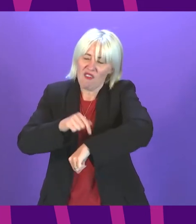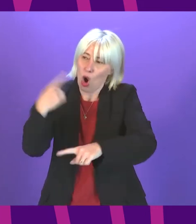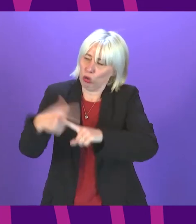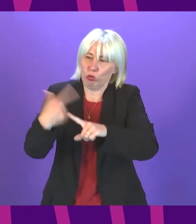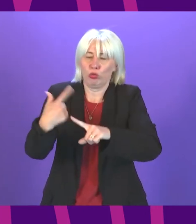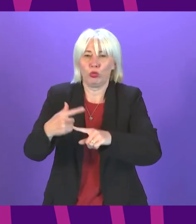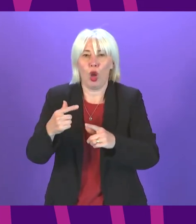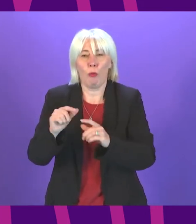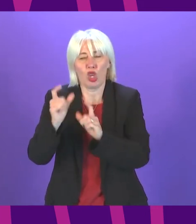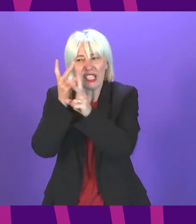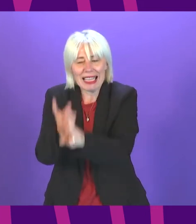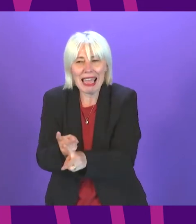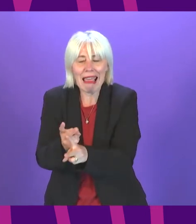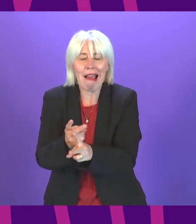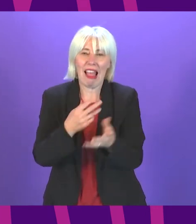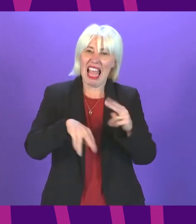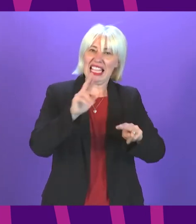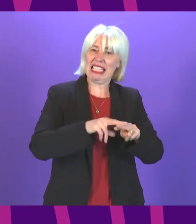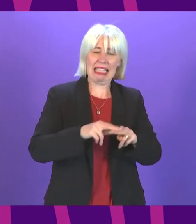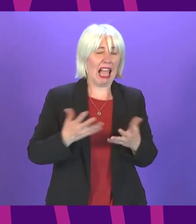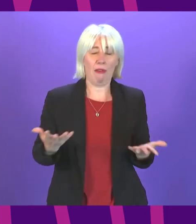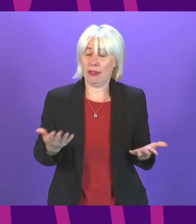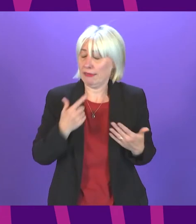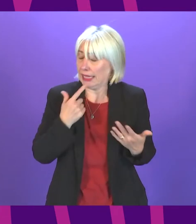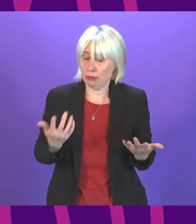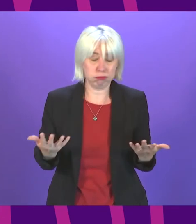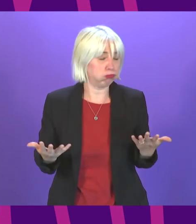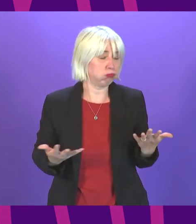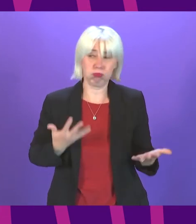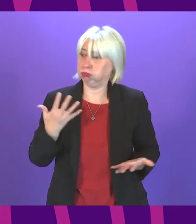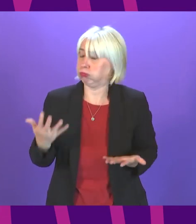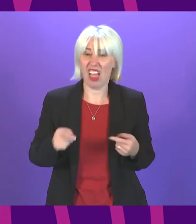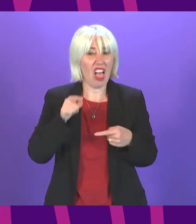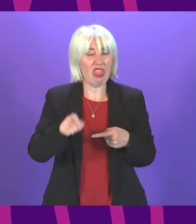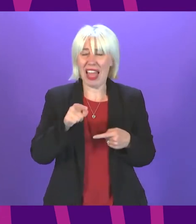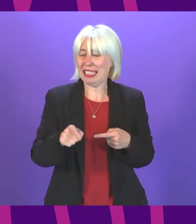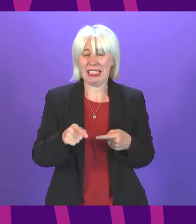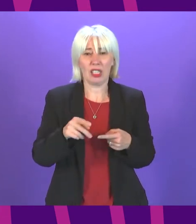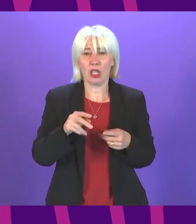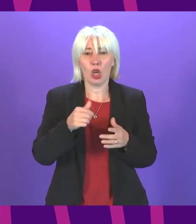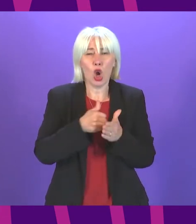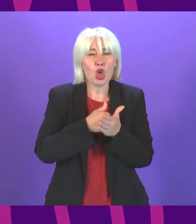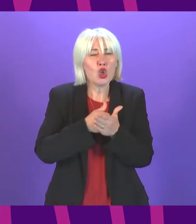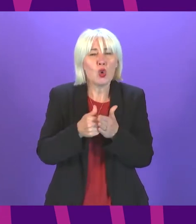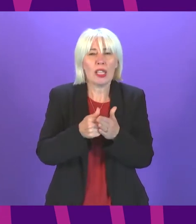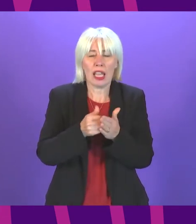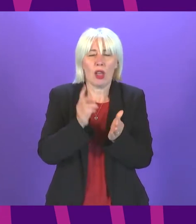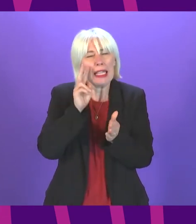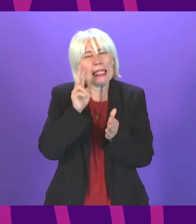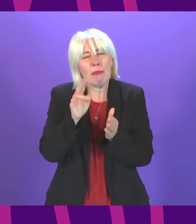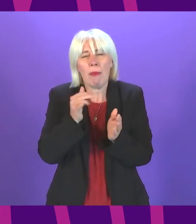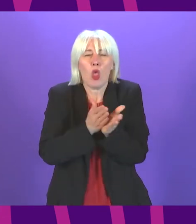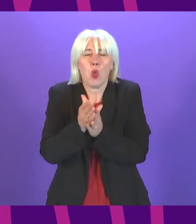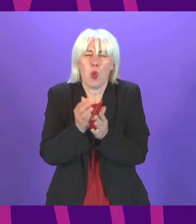and as staff working on the front line have acknowledged these are the kind of figures that we typically see in harshest winter months